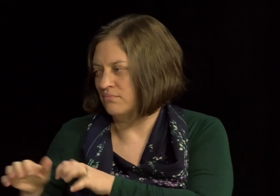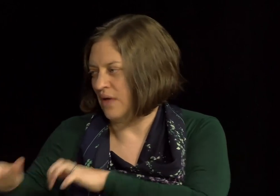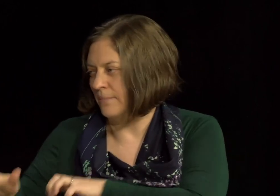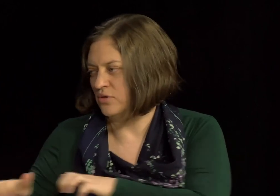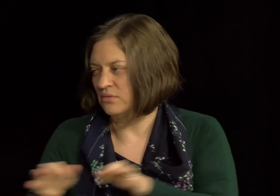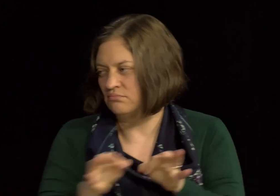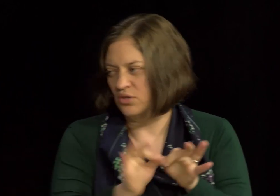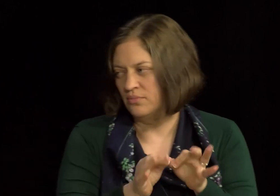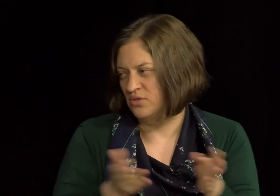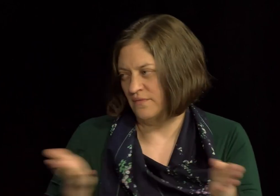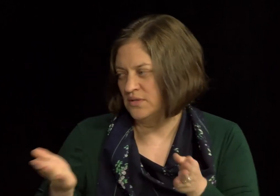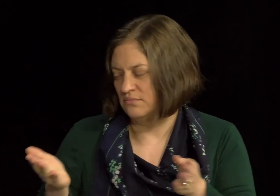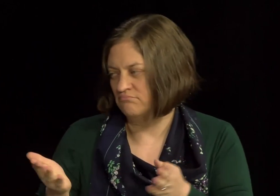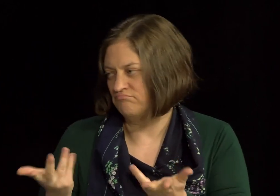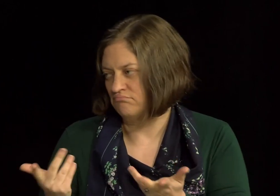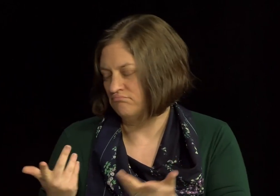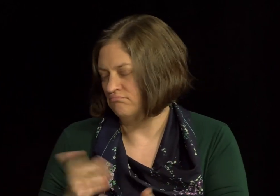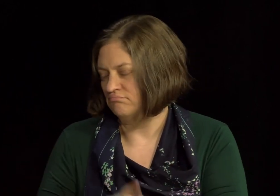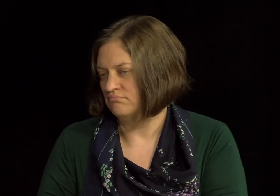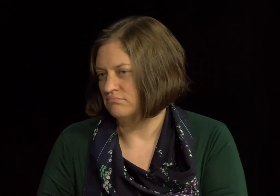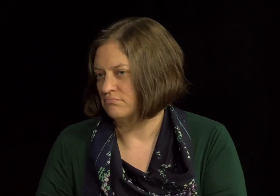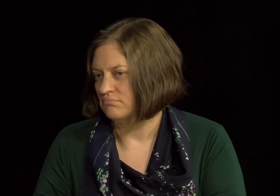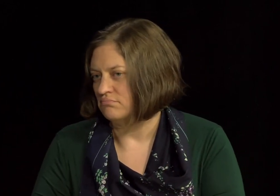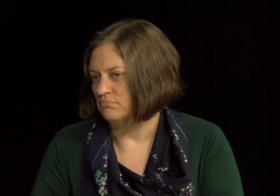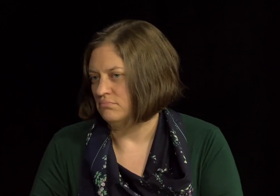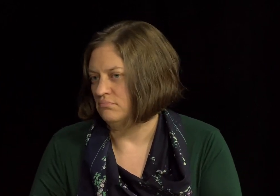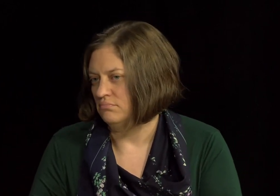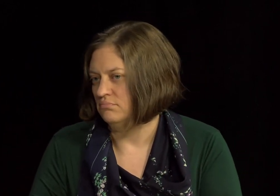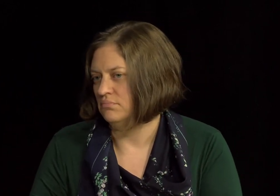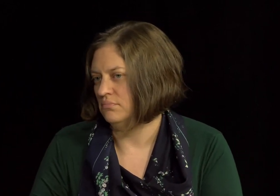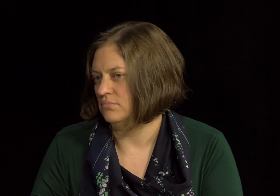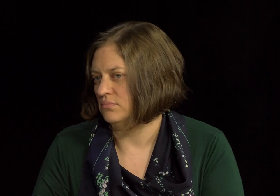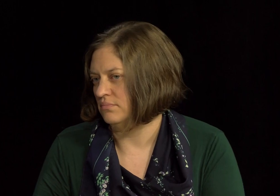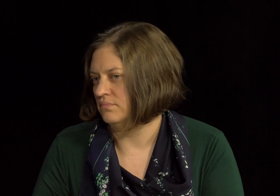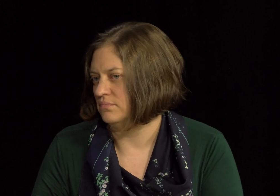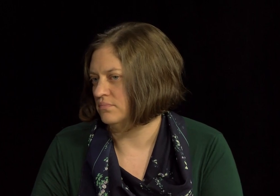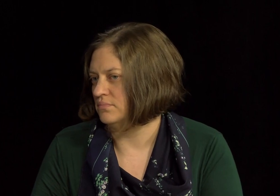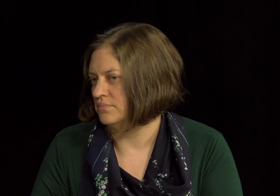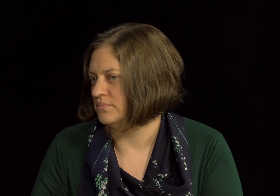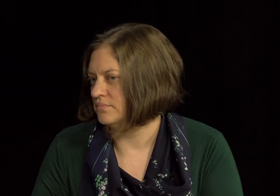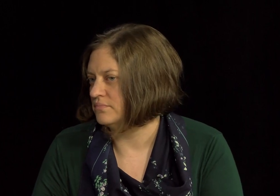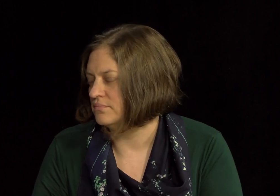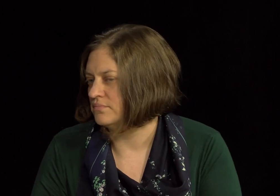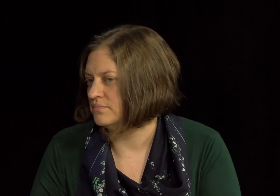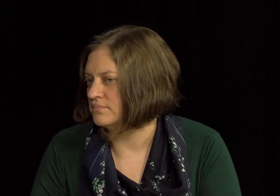reduced fee or pro bono work. But typically, both captioning services and interpreting services are paid services.